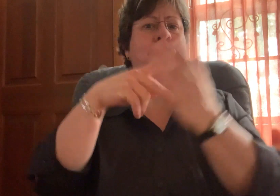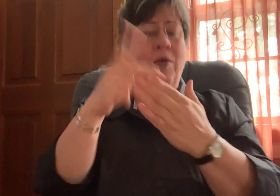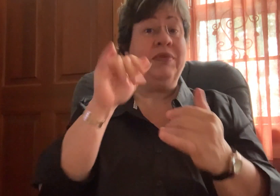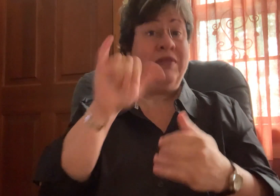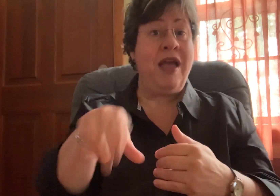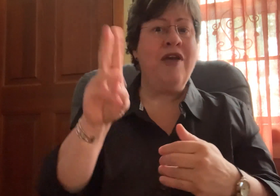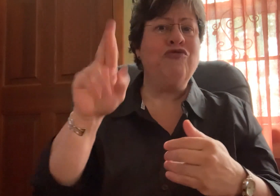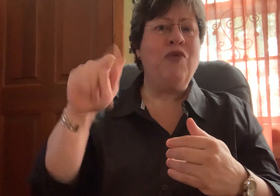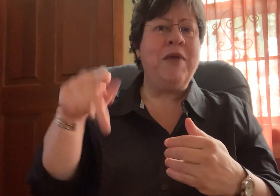Wraparound model.